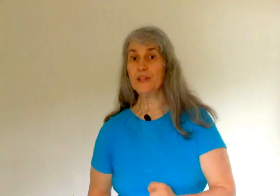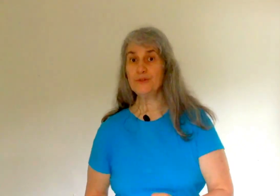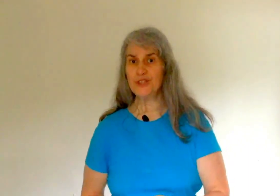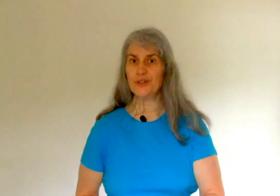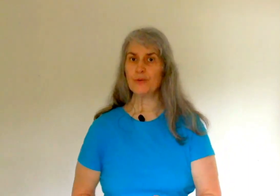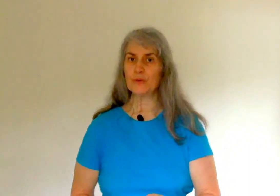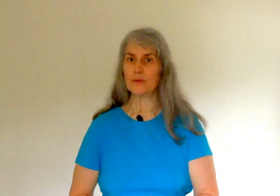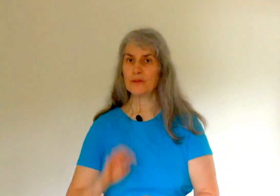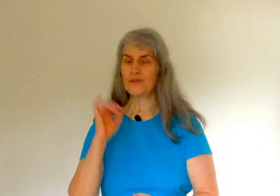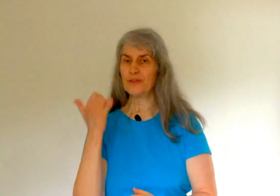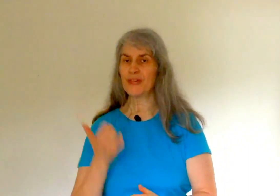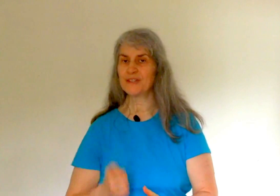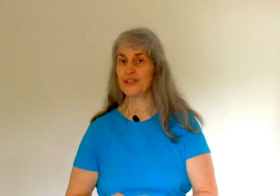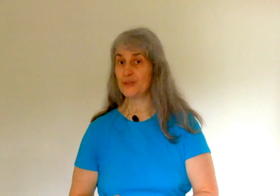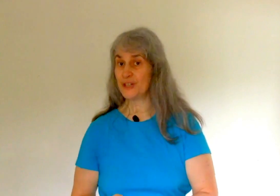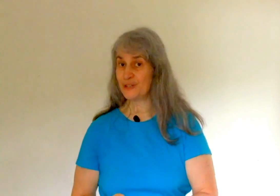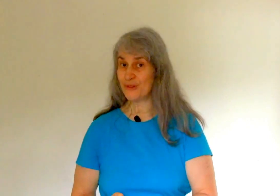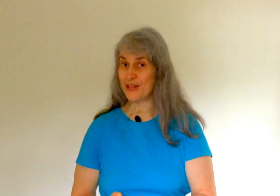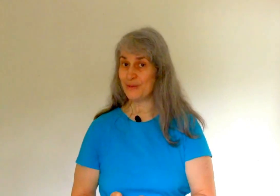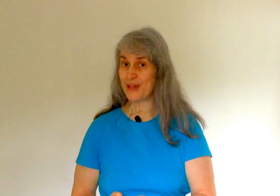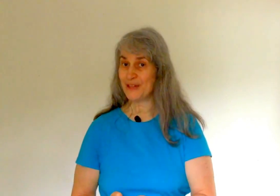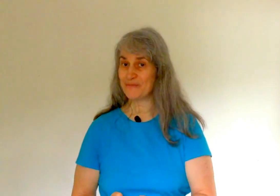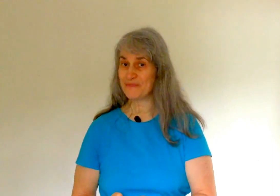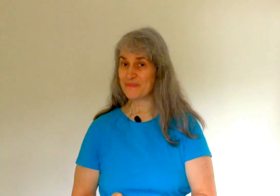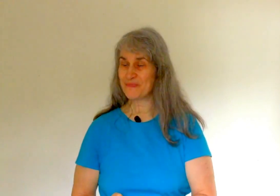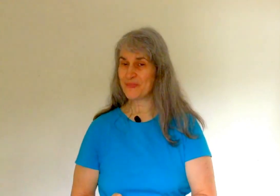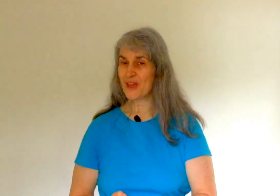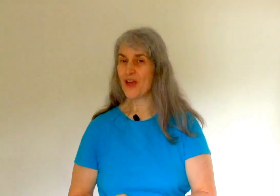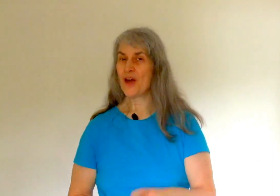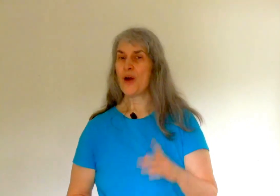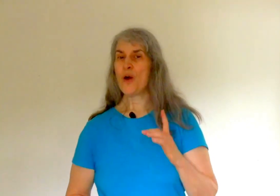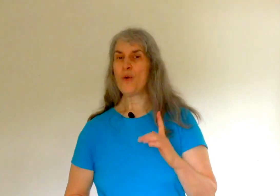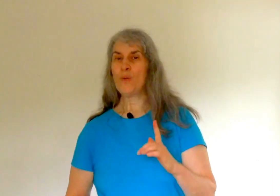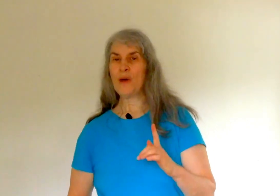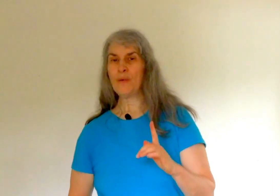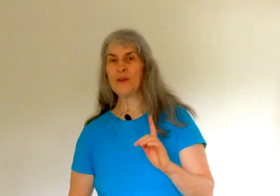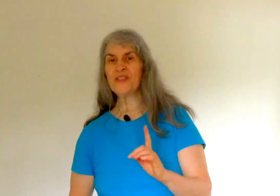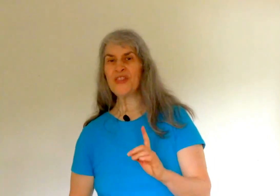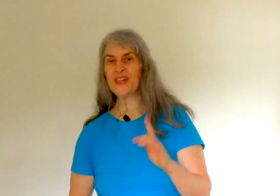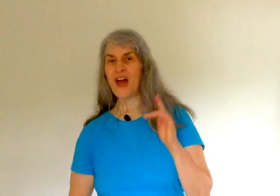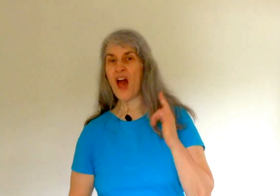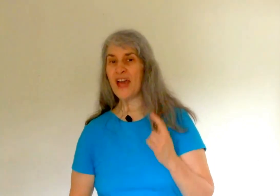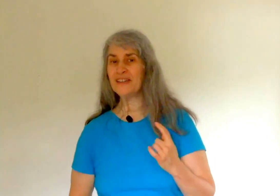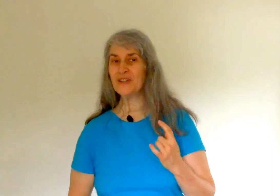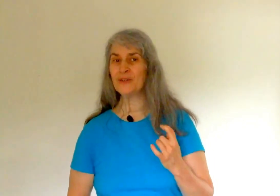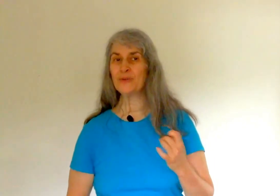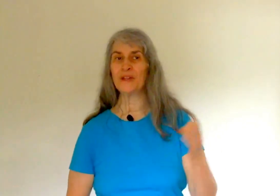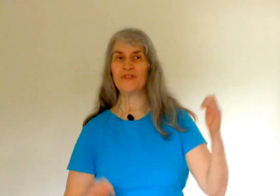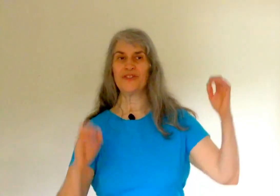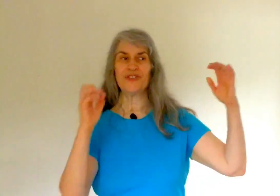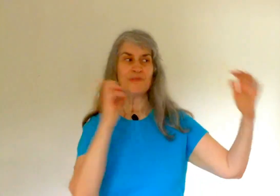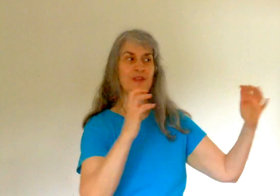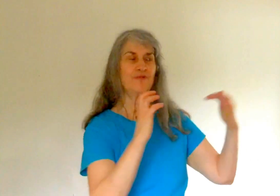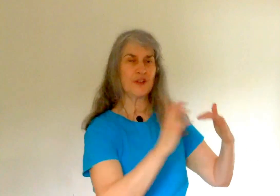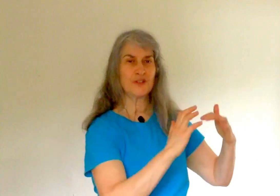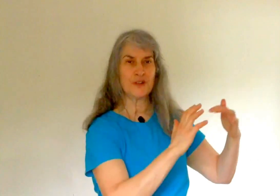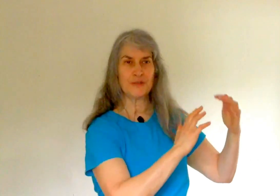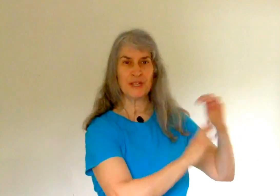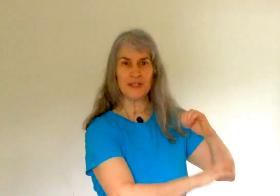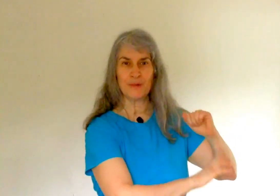you do to flip that situation right away? Well, one thing I do if something frustrates me in the